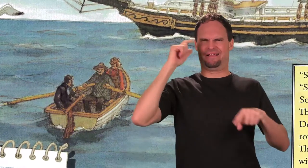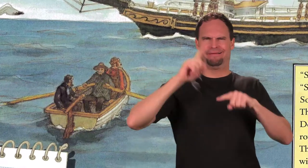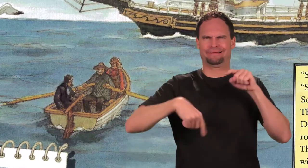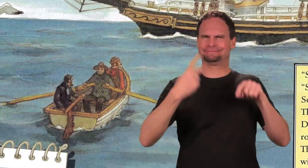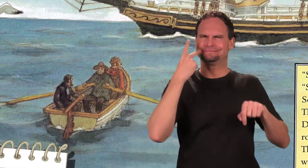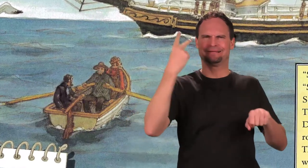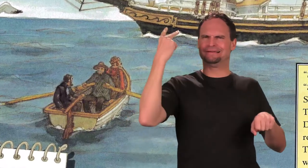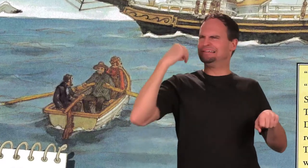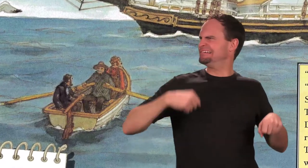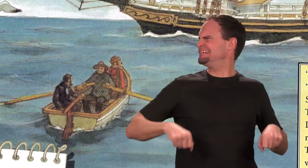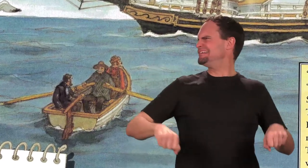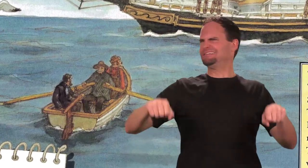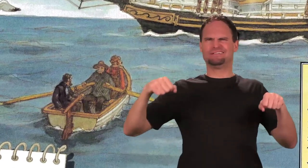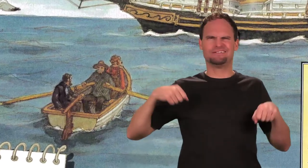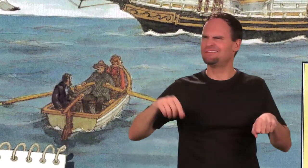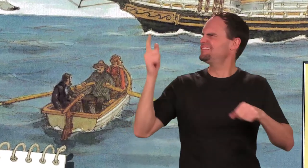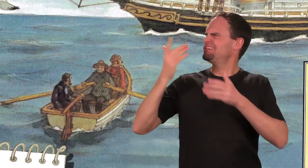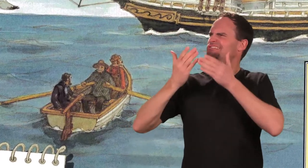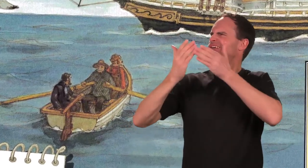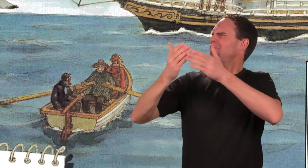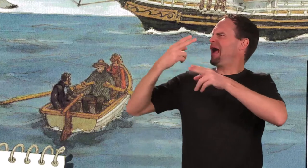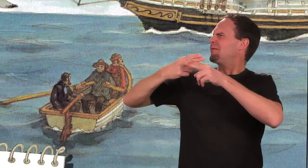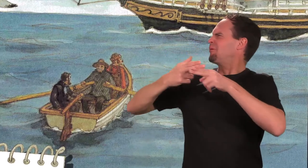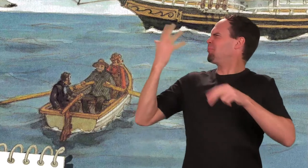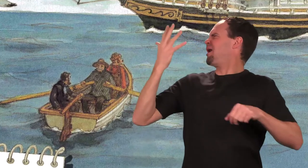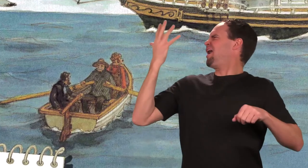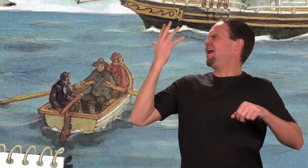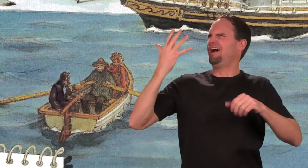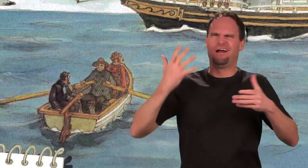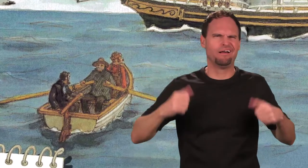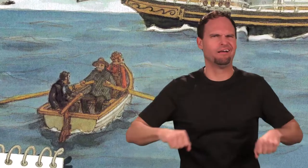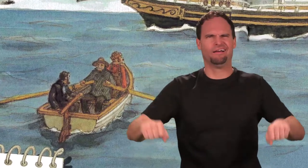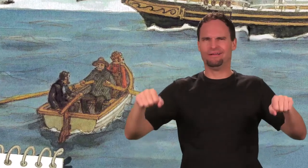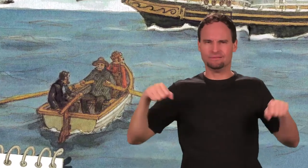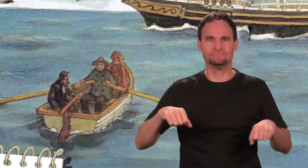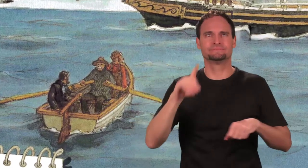asked Johnson. He was pulling on the oars and so could not see.